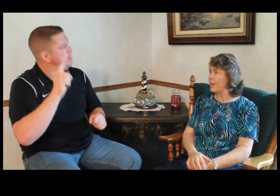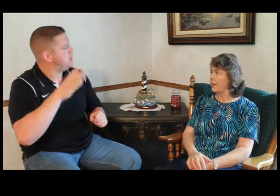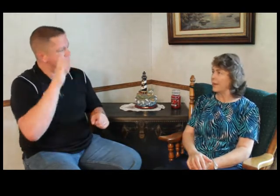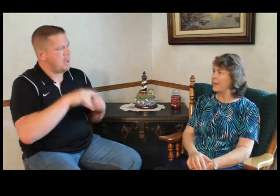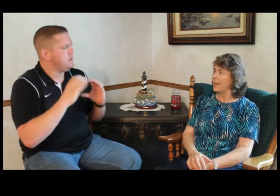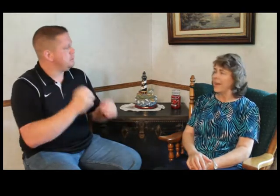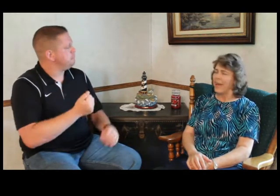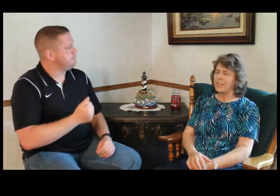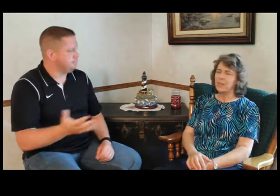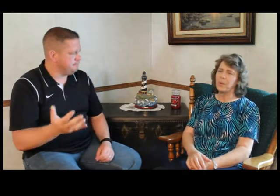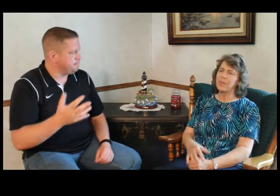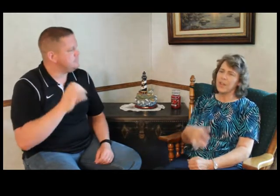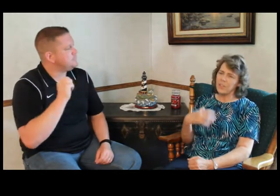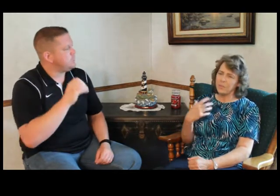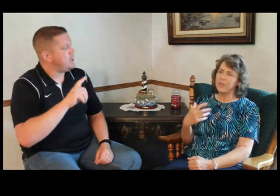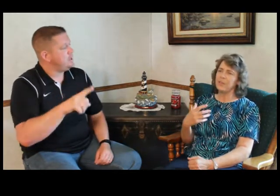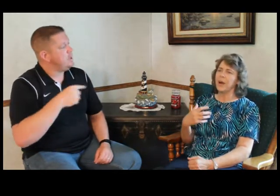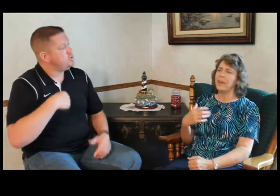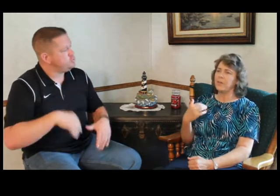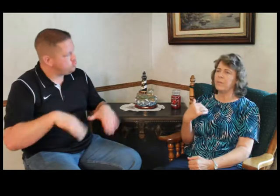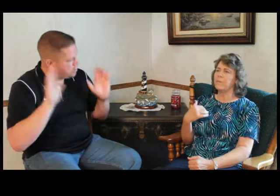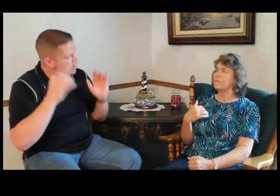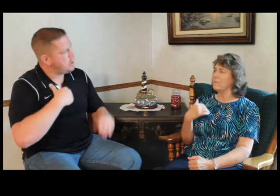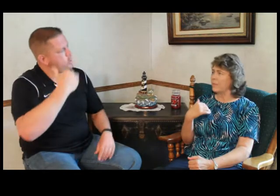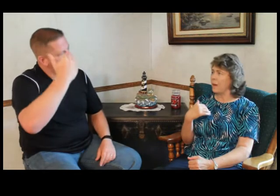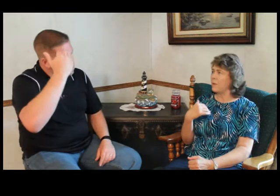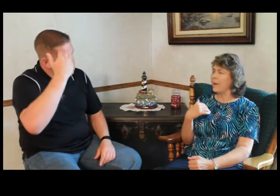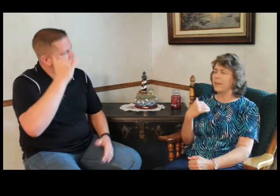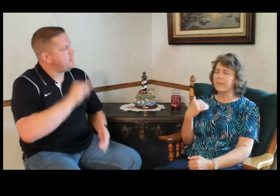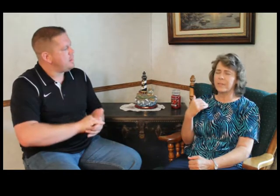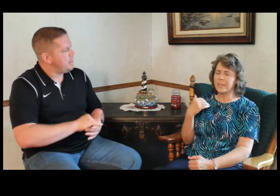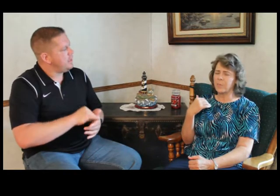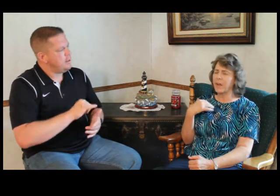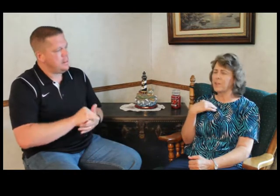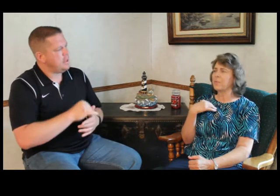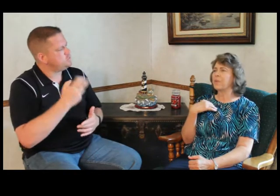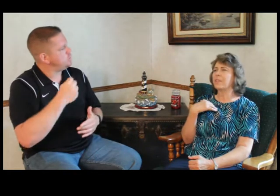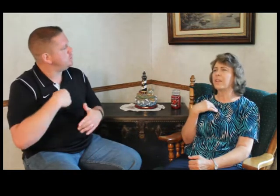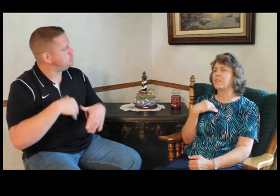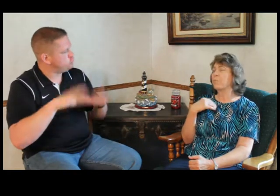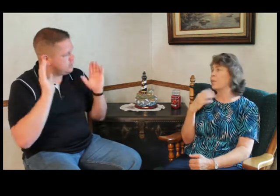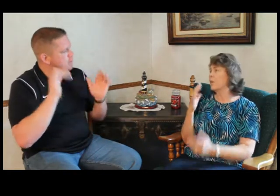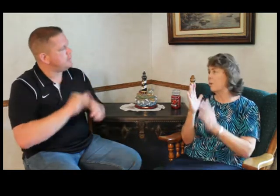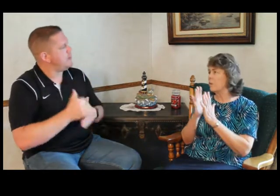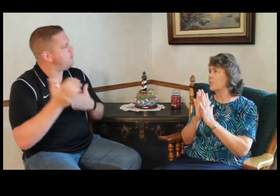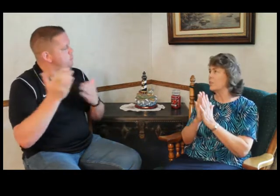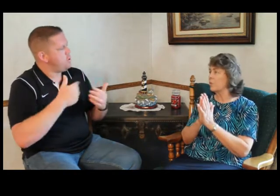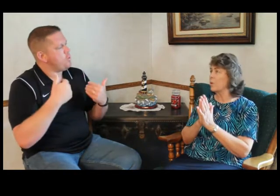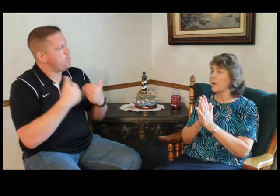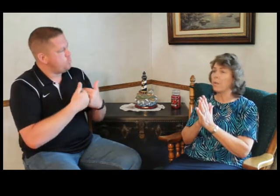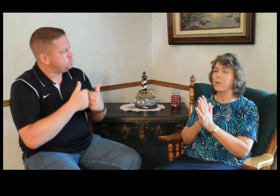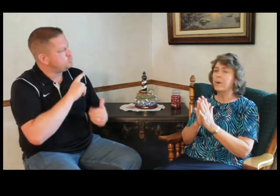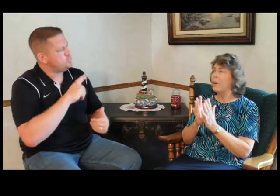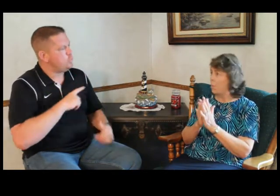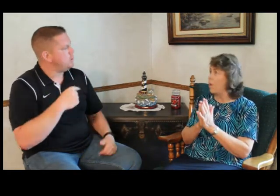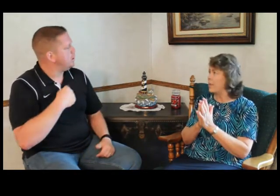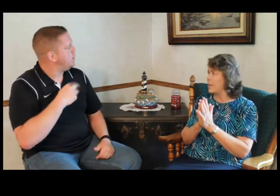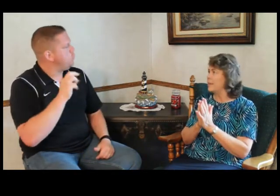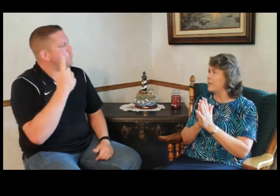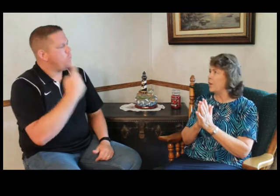anything. And so as I surrendered, I knew that when I surrendered, that just brought the closeness. The Lord and I were one then, you